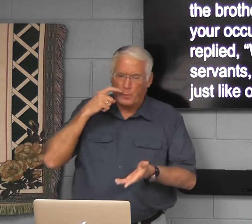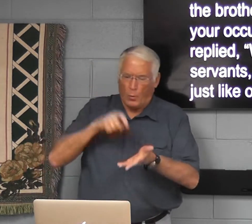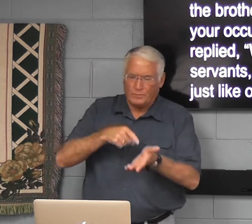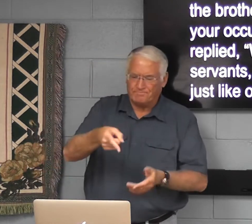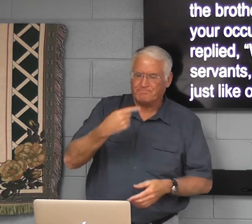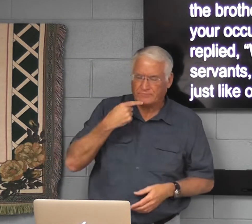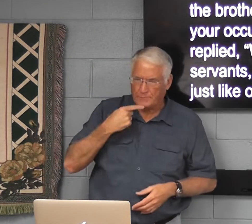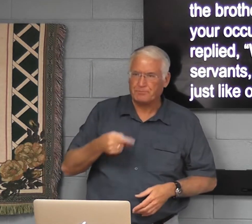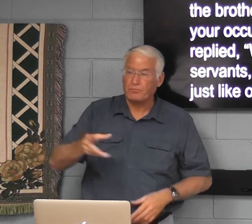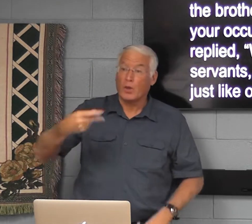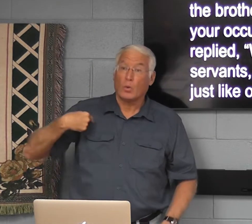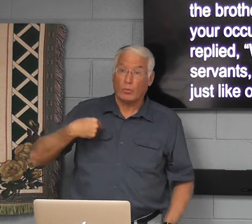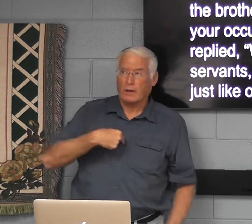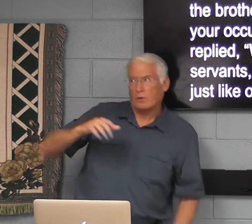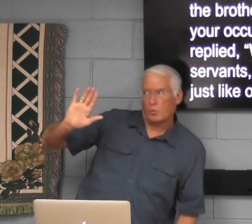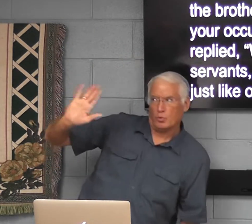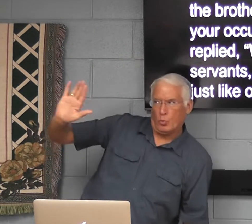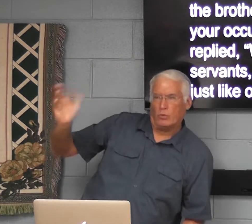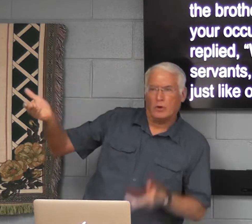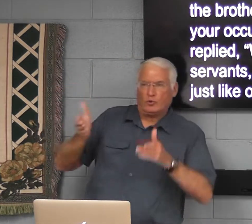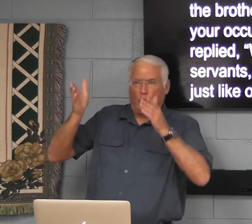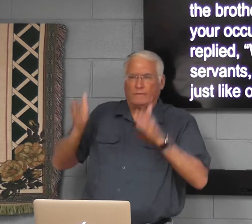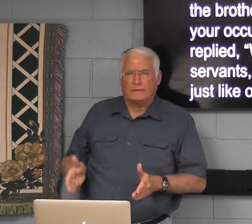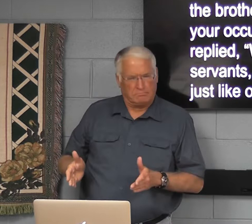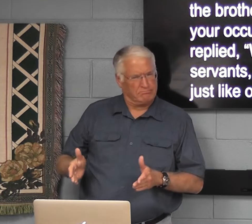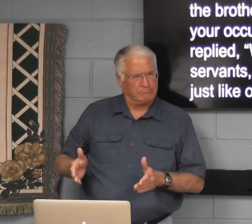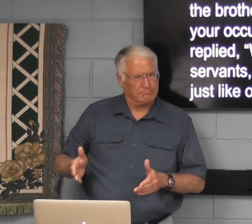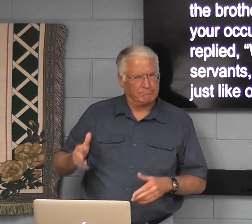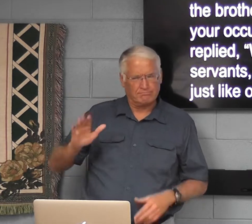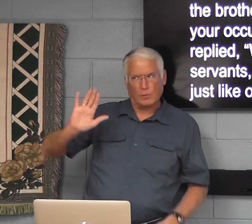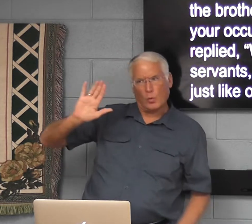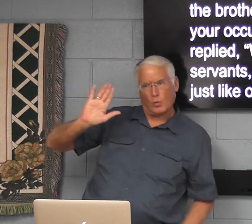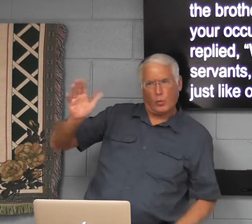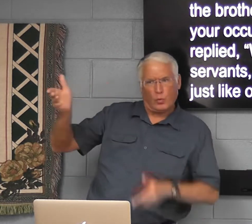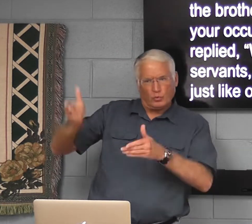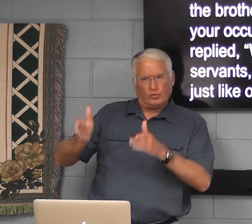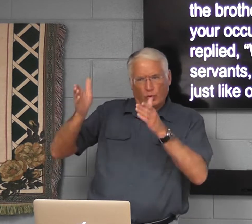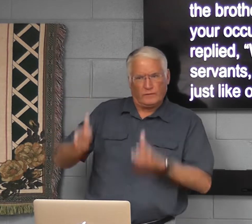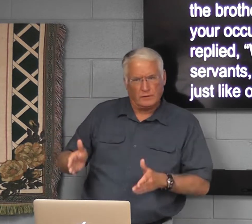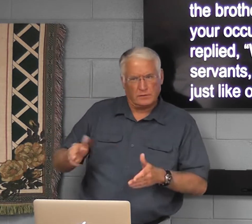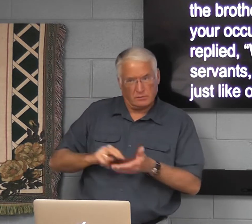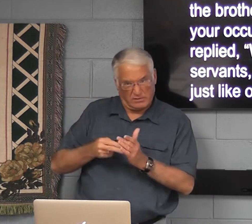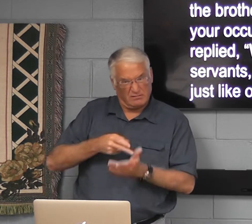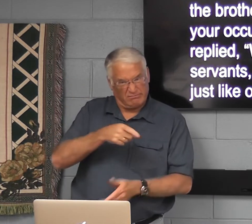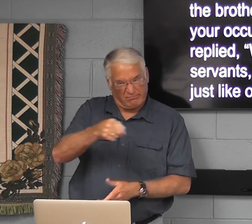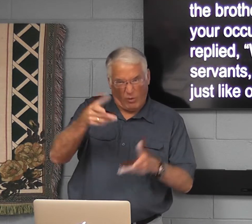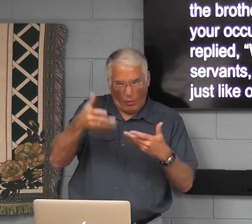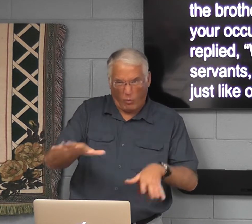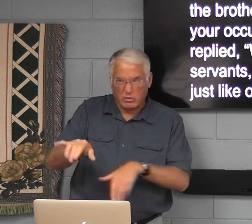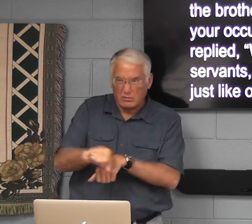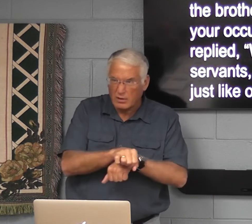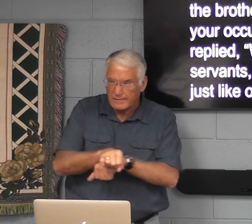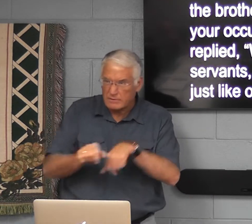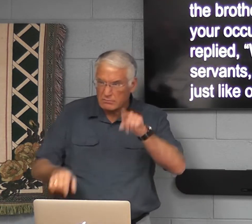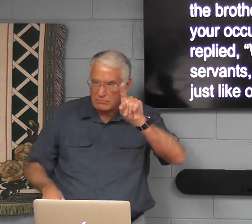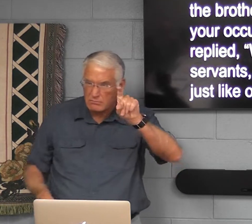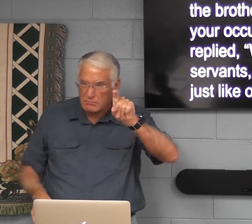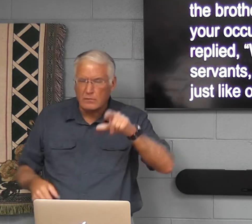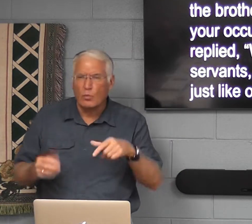So if you notice here, it says, we, your servants, means that they're already slaves?